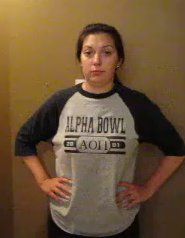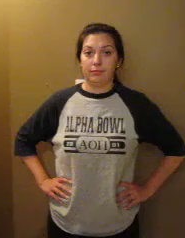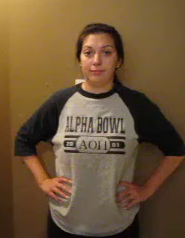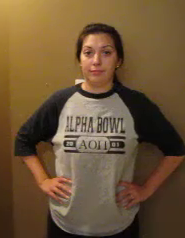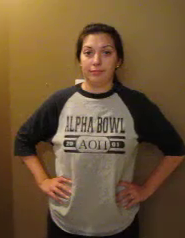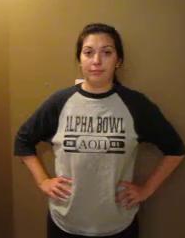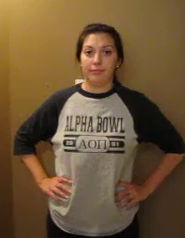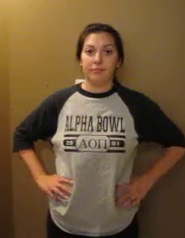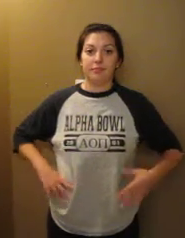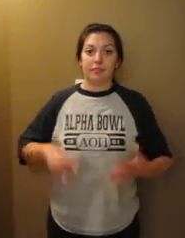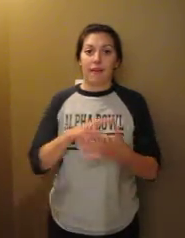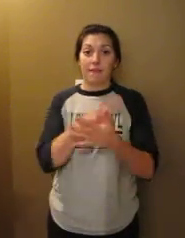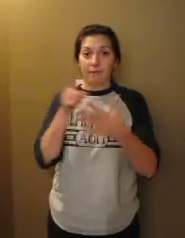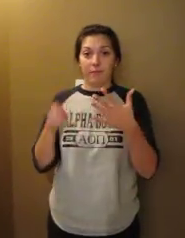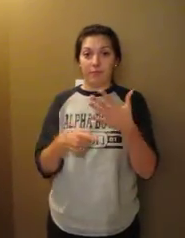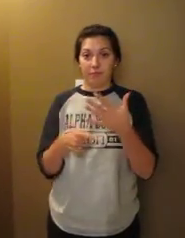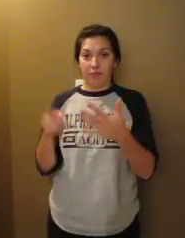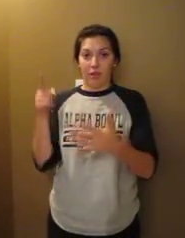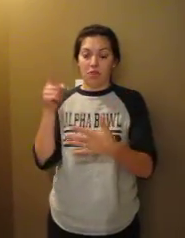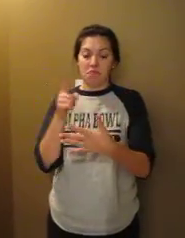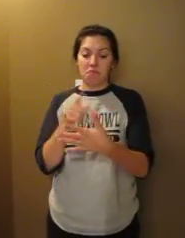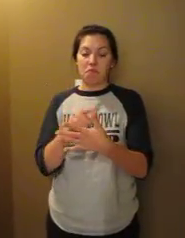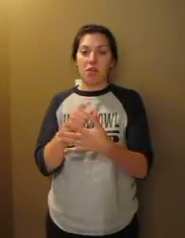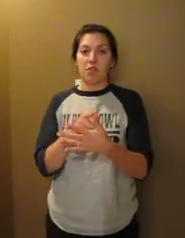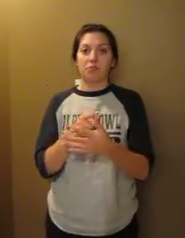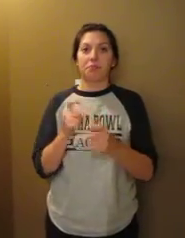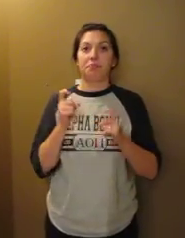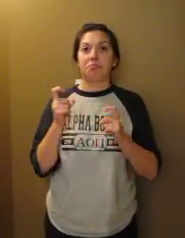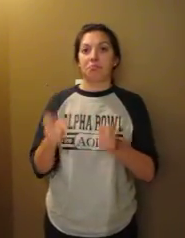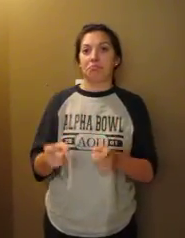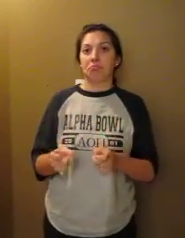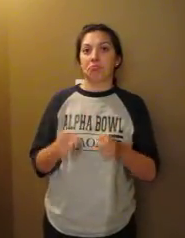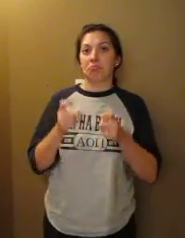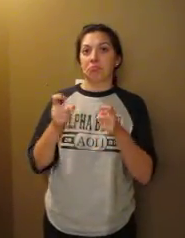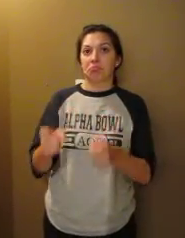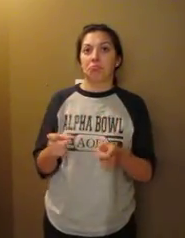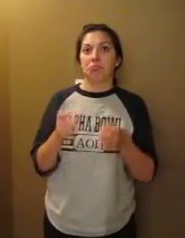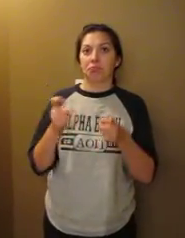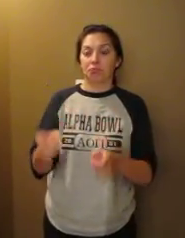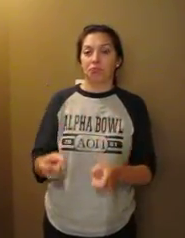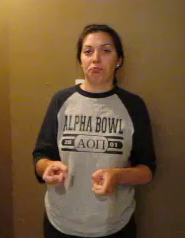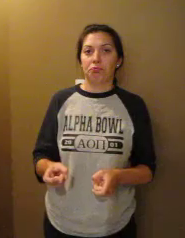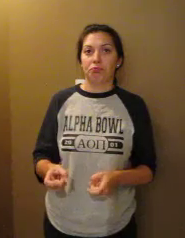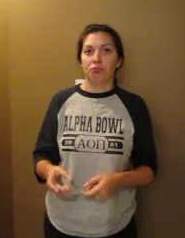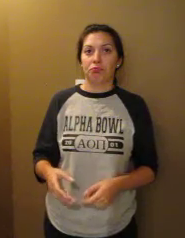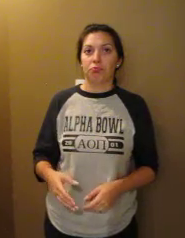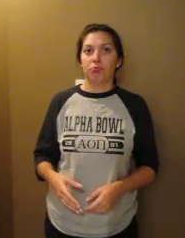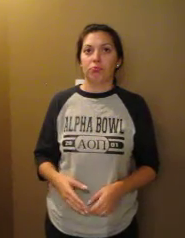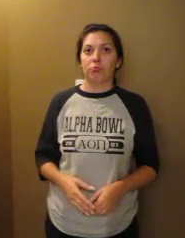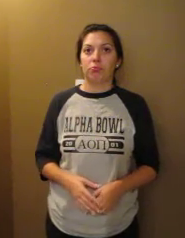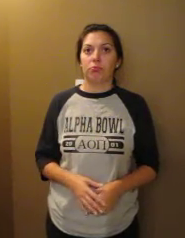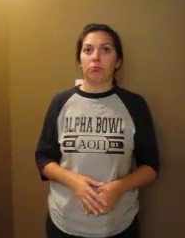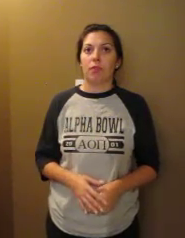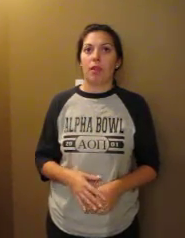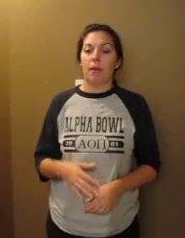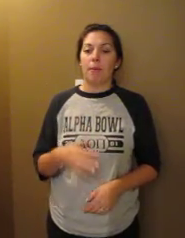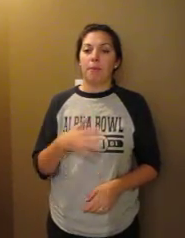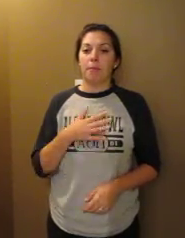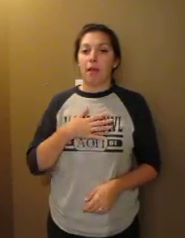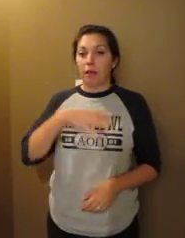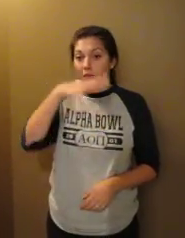We're start on Wednesday here. We'll keep that for a short time, Josie. You know, I think it depends on how many pitchers they go. I'm thinking they're to go